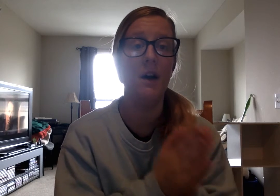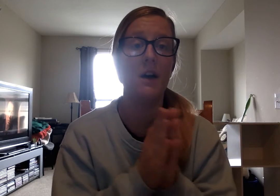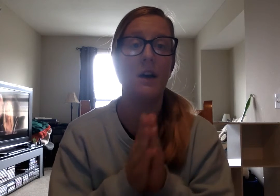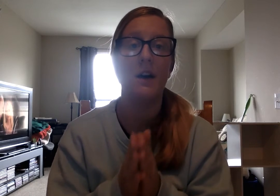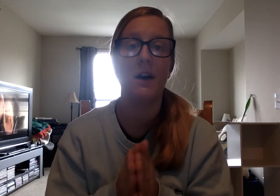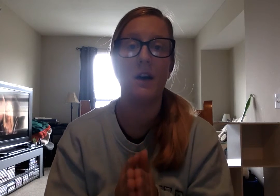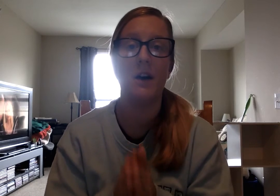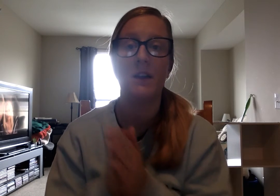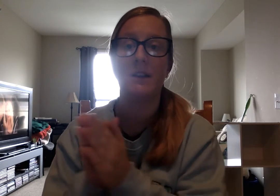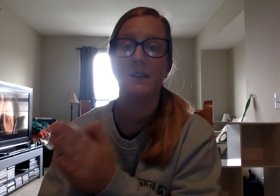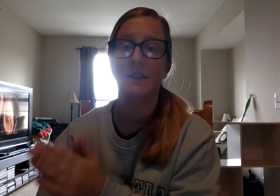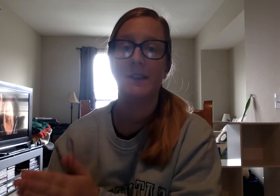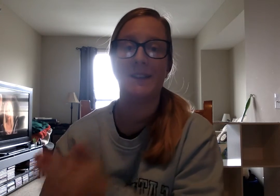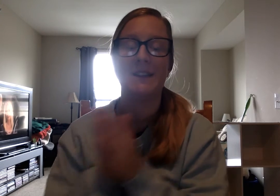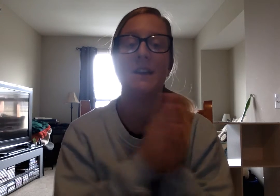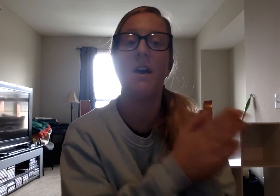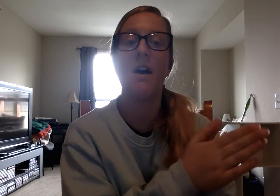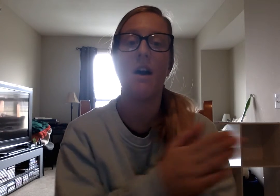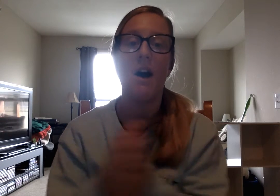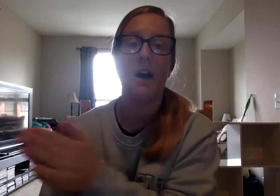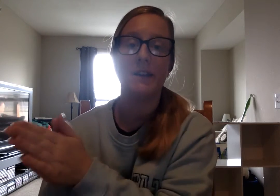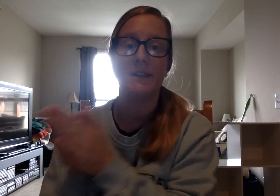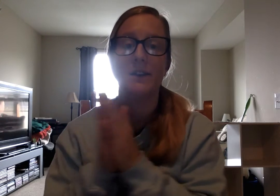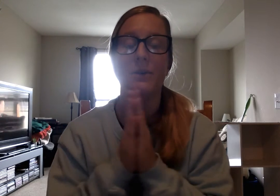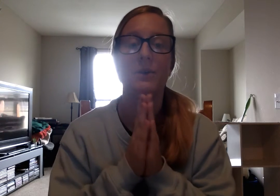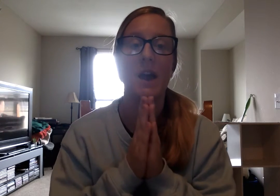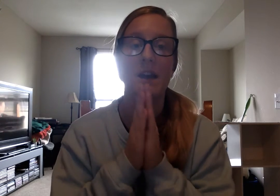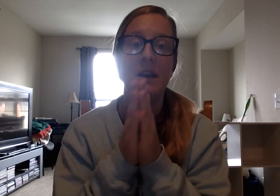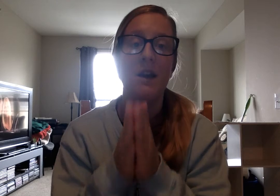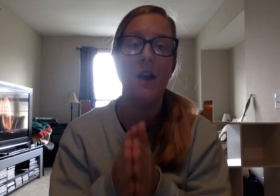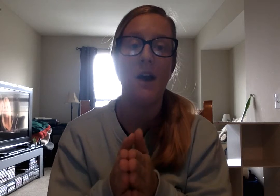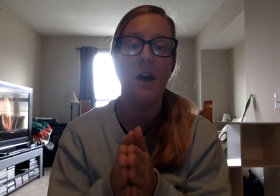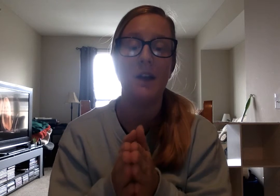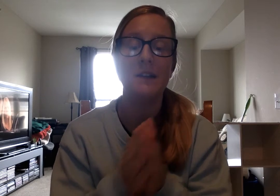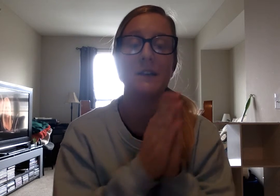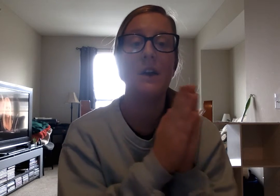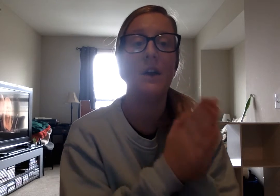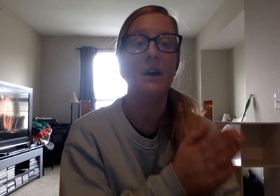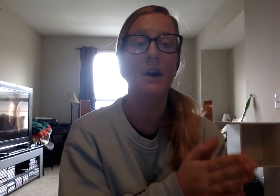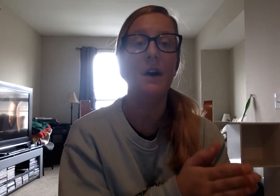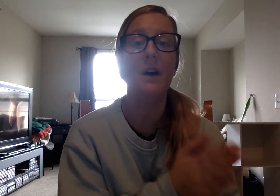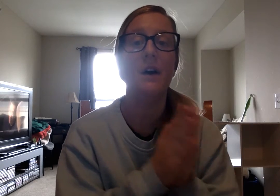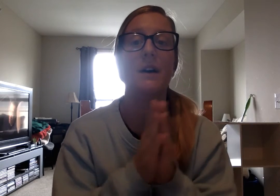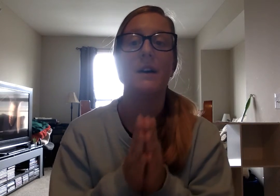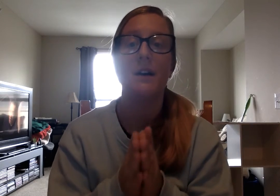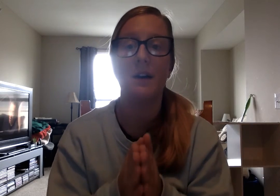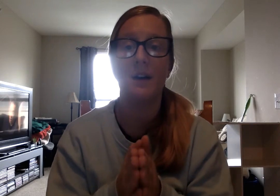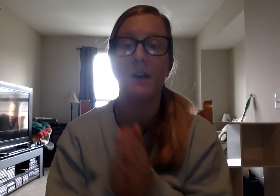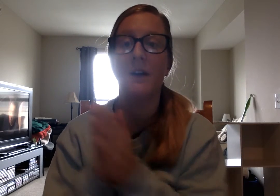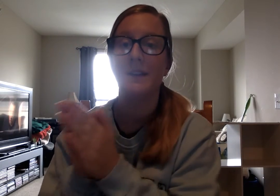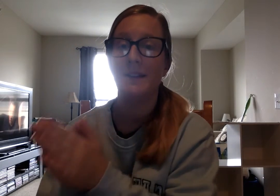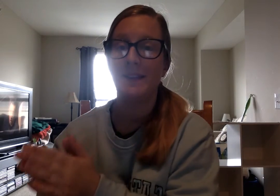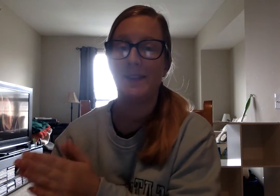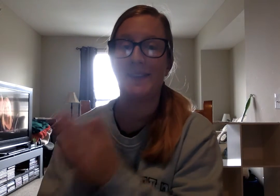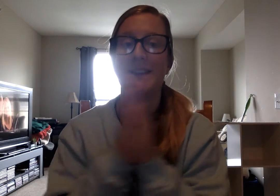-U-T. Hut. Ready? Hut. H-U-T.